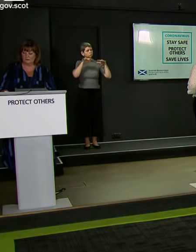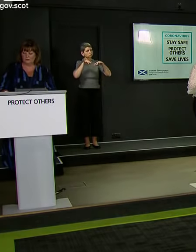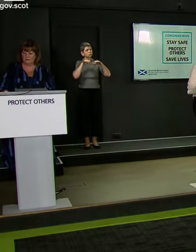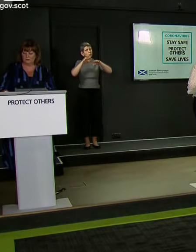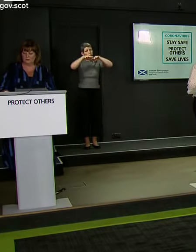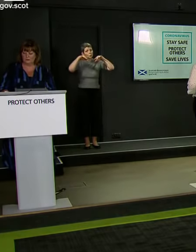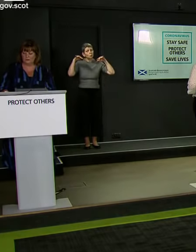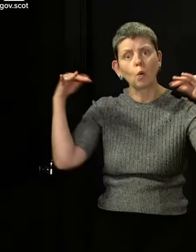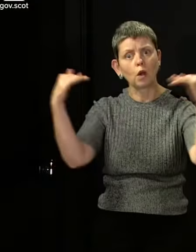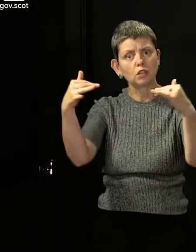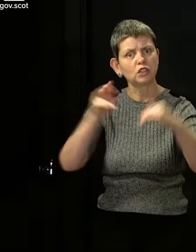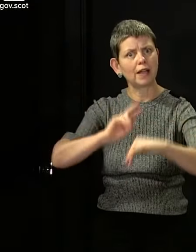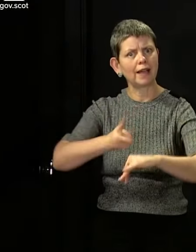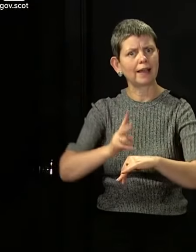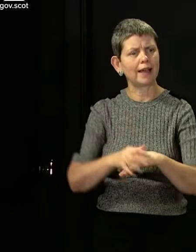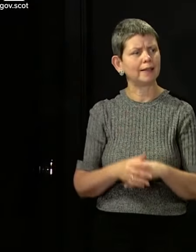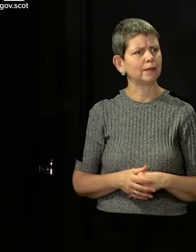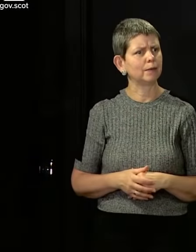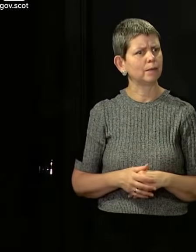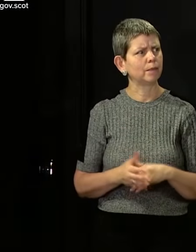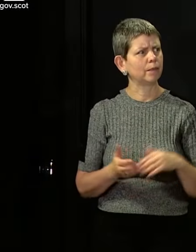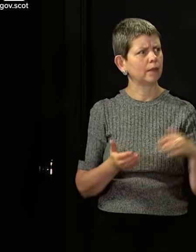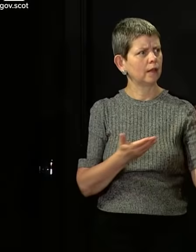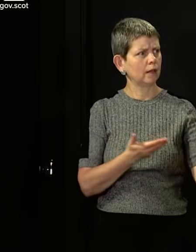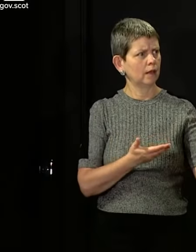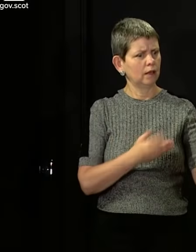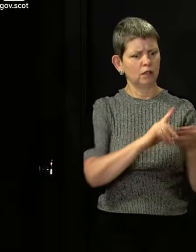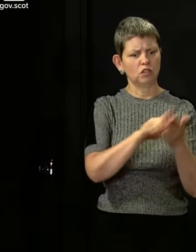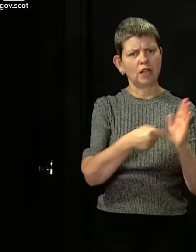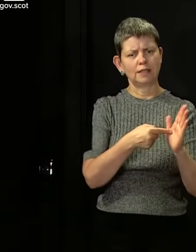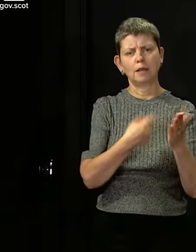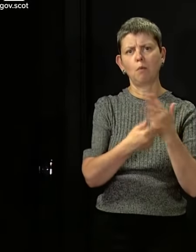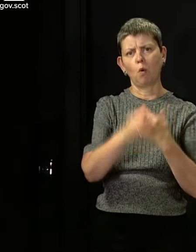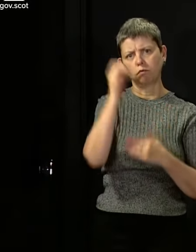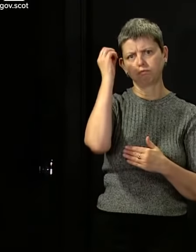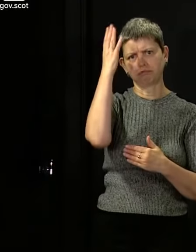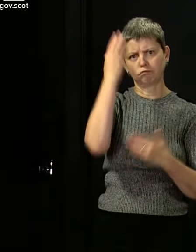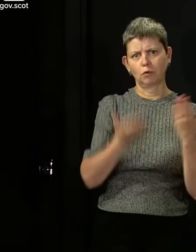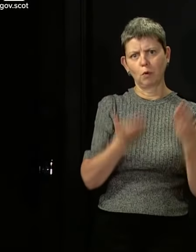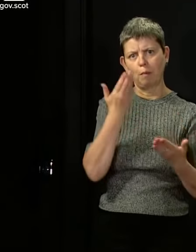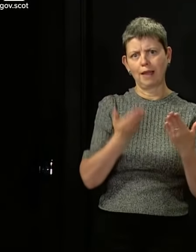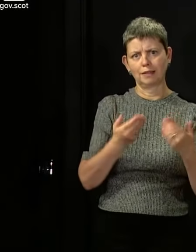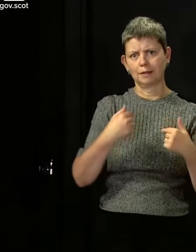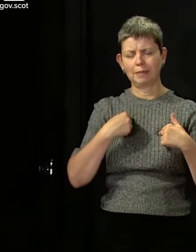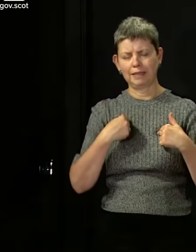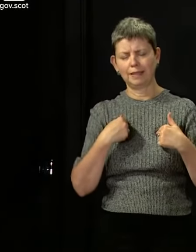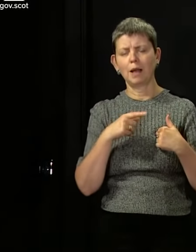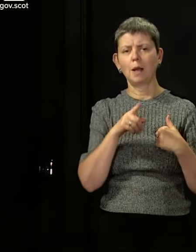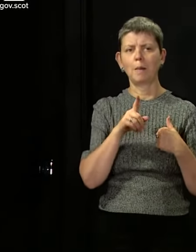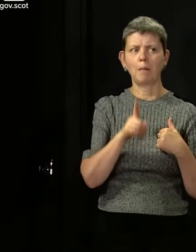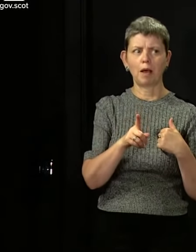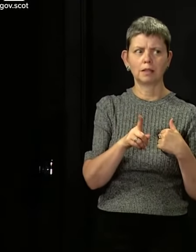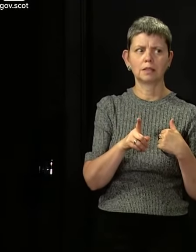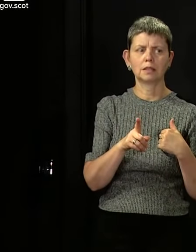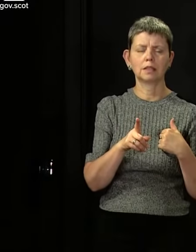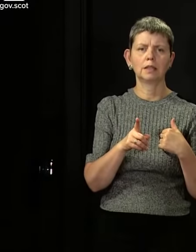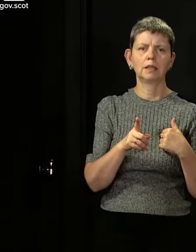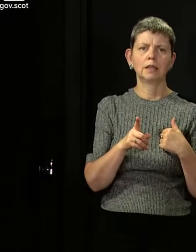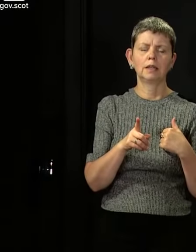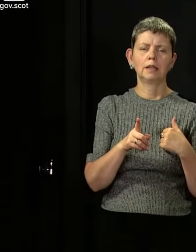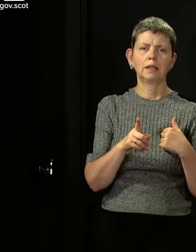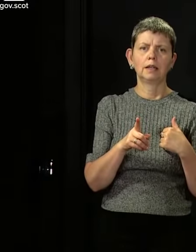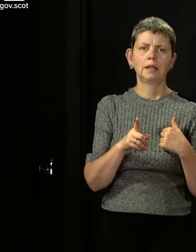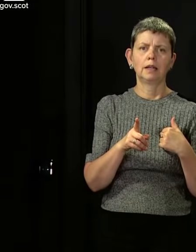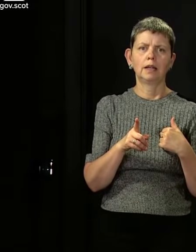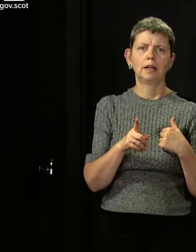back into the game? Jason, as more of a footballing authority than I am, may want to say a bit more about this. I think, in fairness to myself,